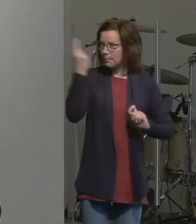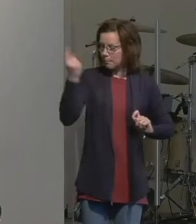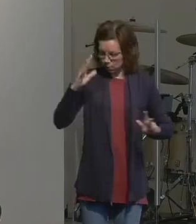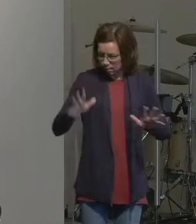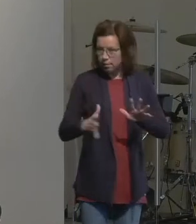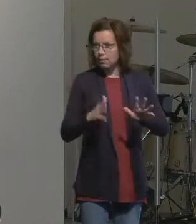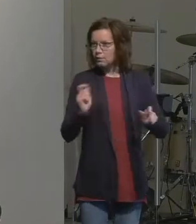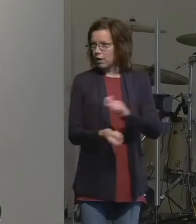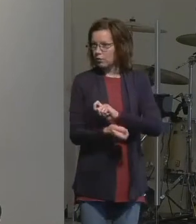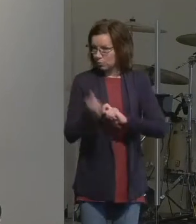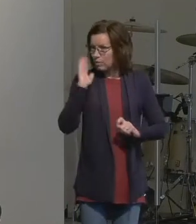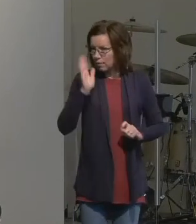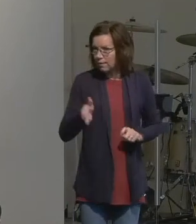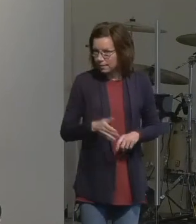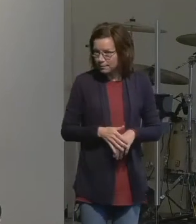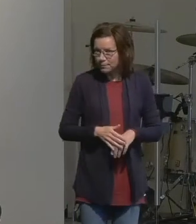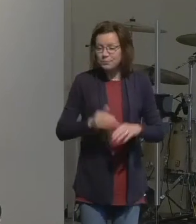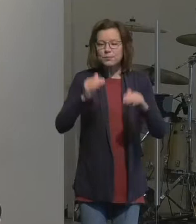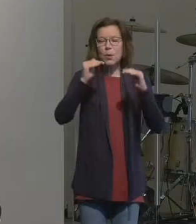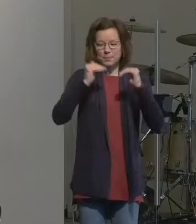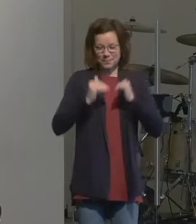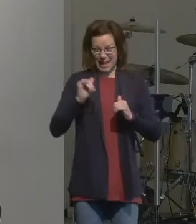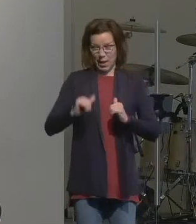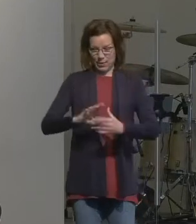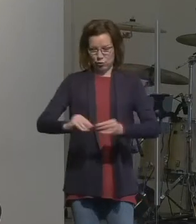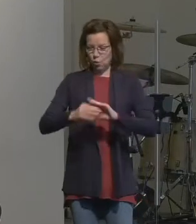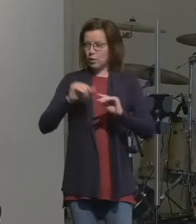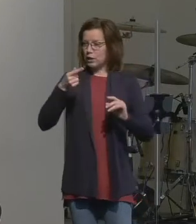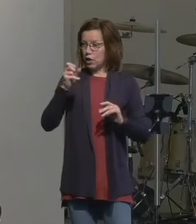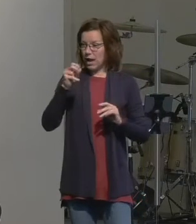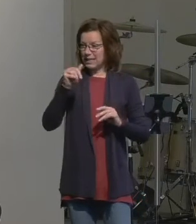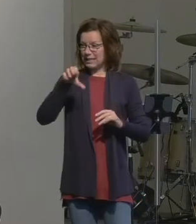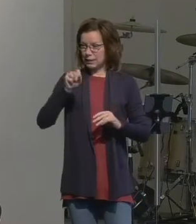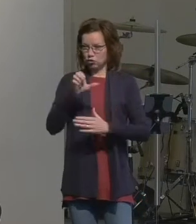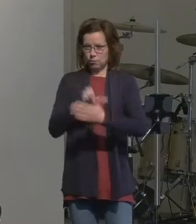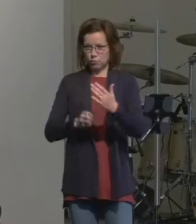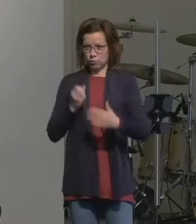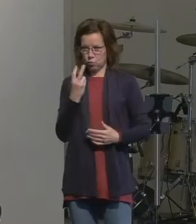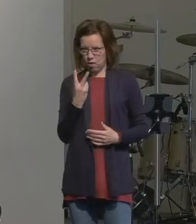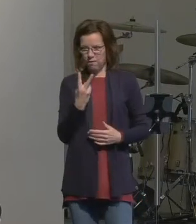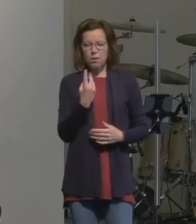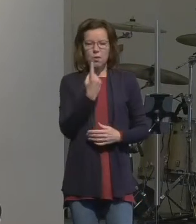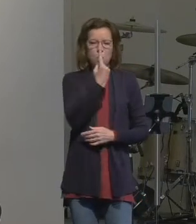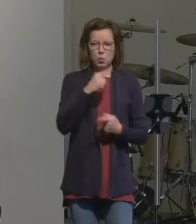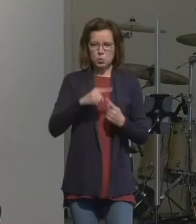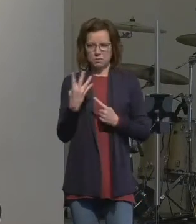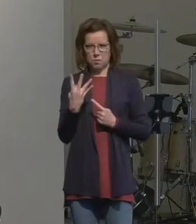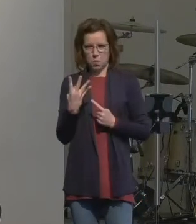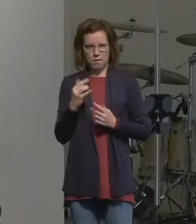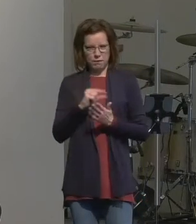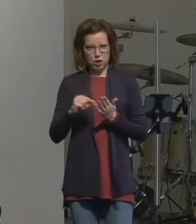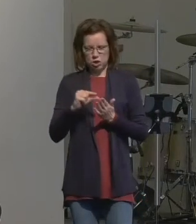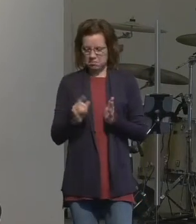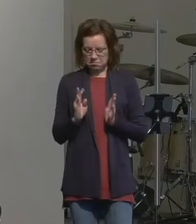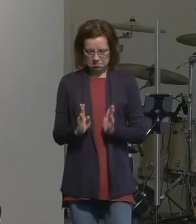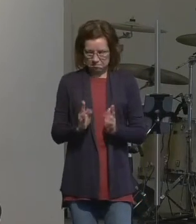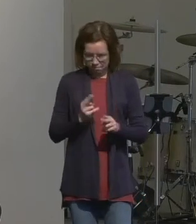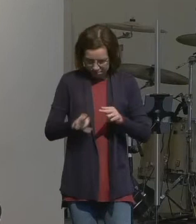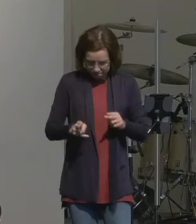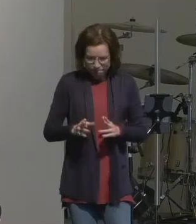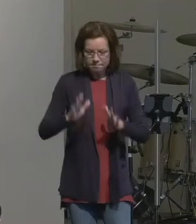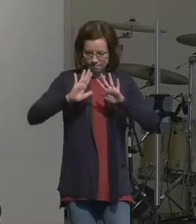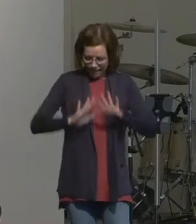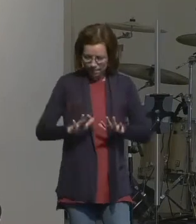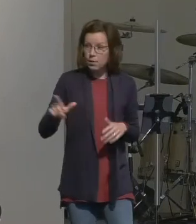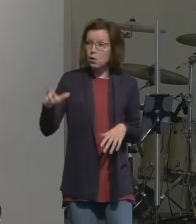Genesis chapter 12, just going to hit the first four verses this morning, and it says, Now the Lord said